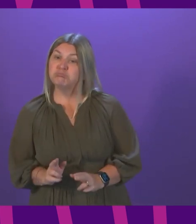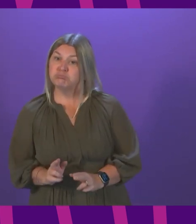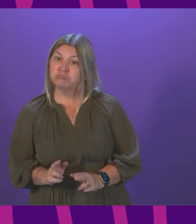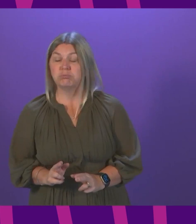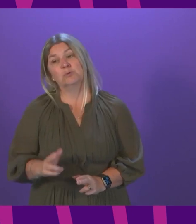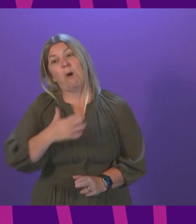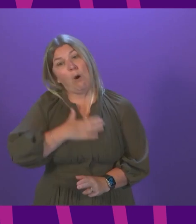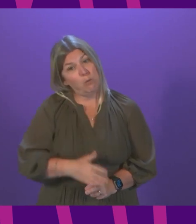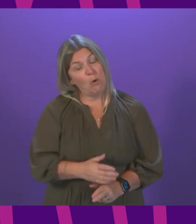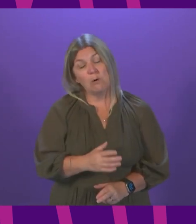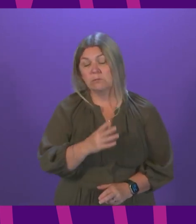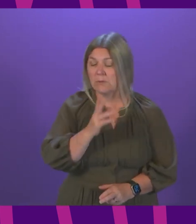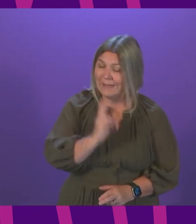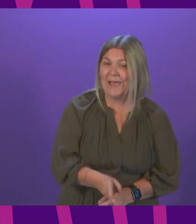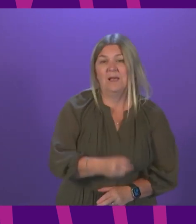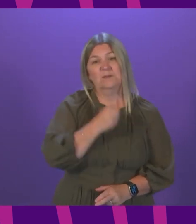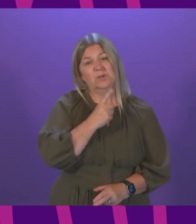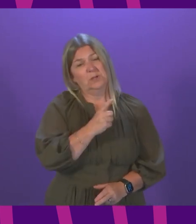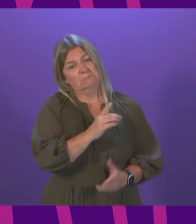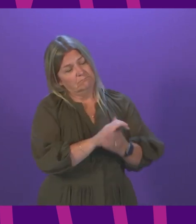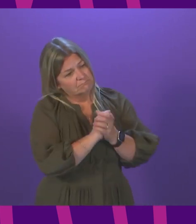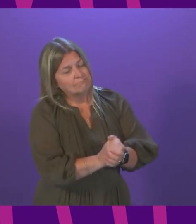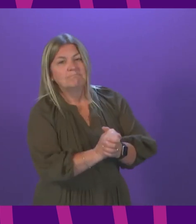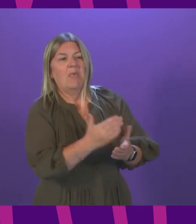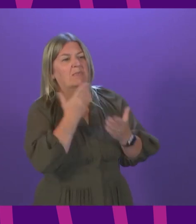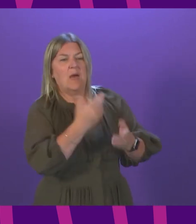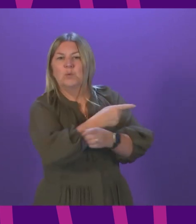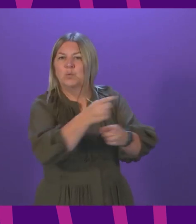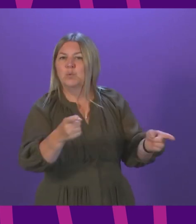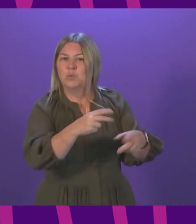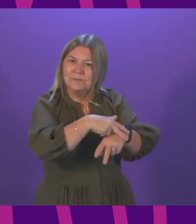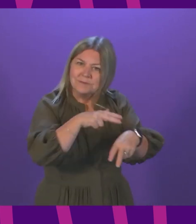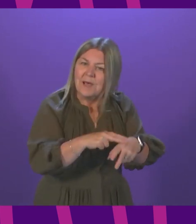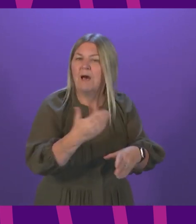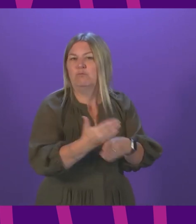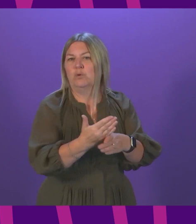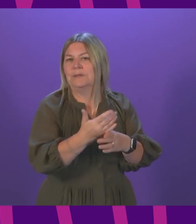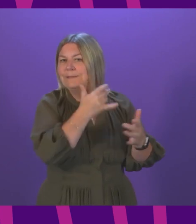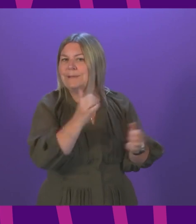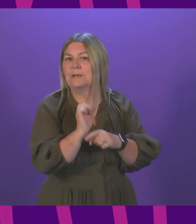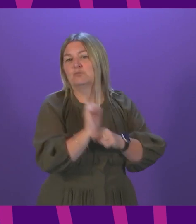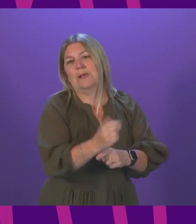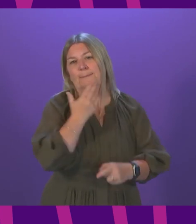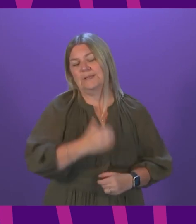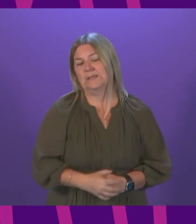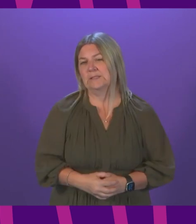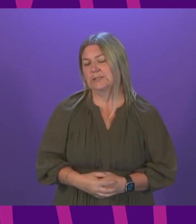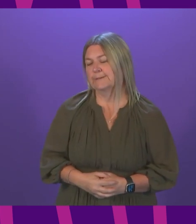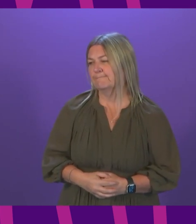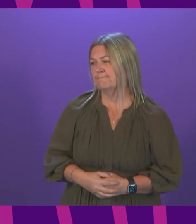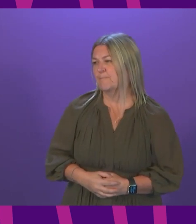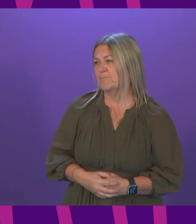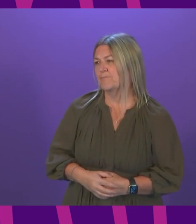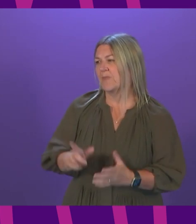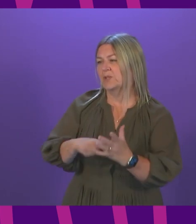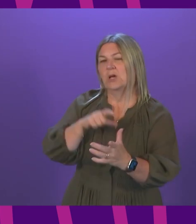take the opportunity, finally, Presiding Officer, to pay tribute to those working in Test and Protect across the country. I call Jackie Dunbar to be